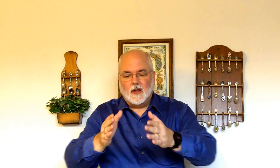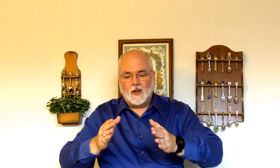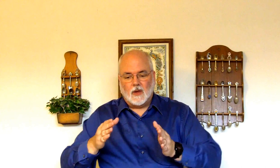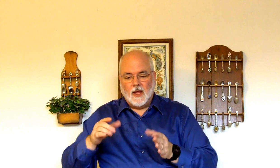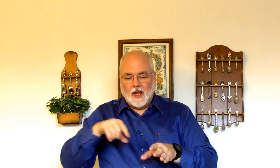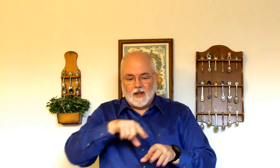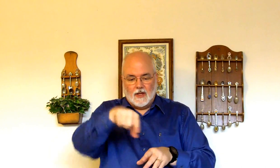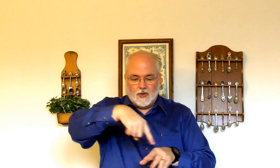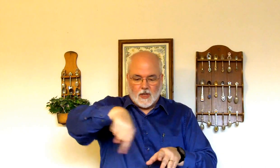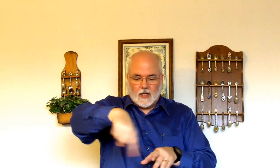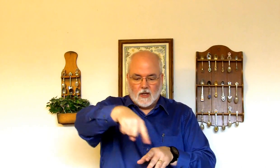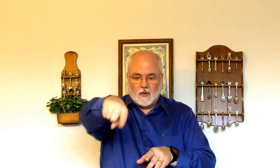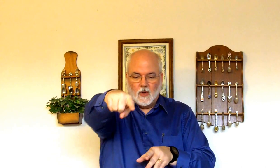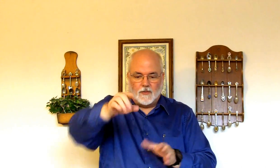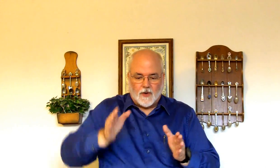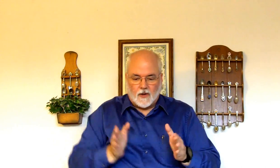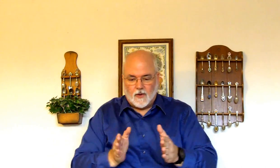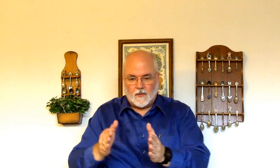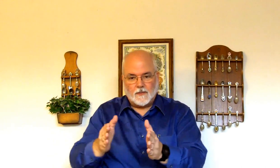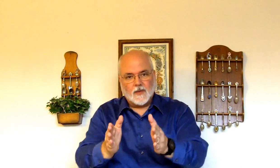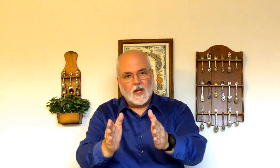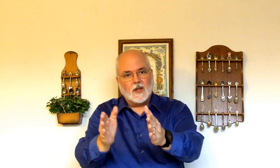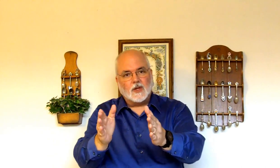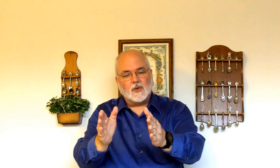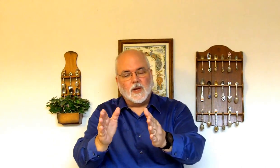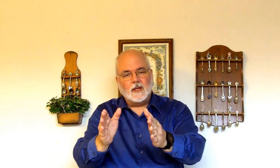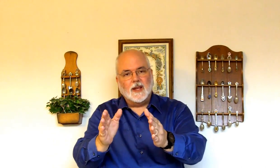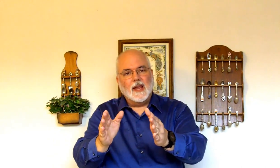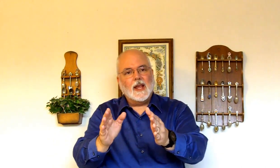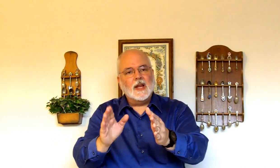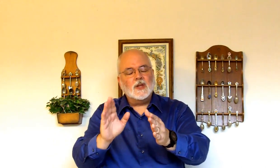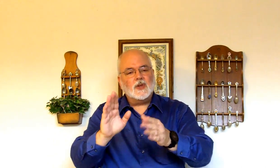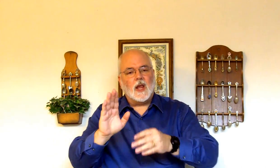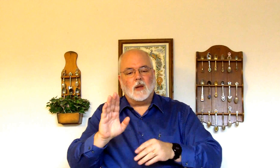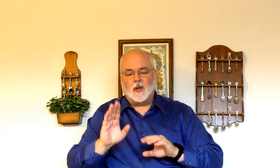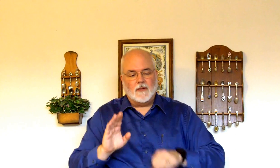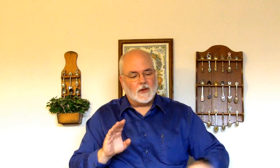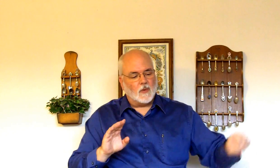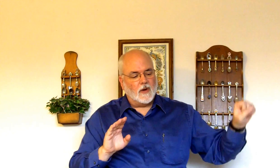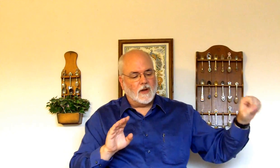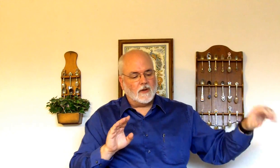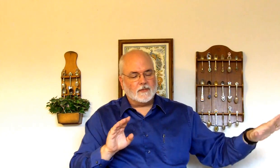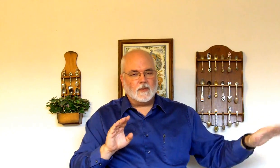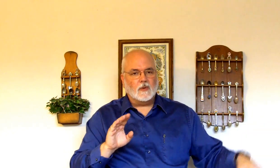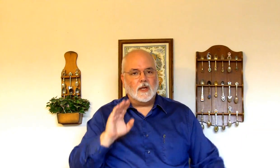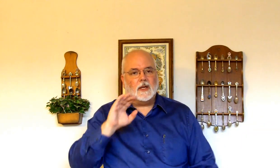Okay. And, this is just like a little road in front of you. The streets. In the shame. Leave out the word in. Don't need it.